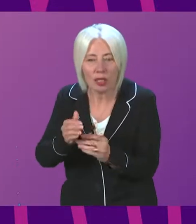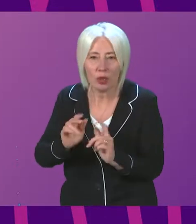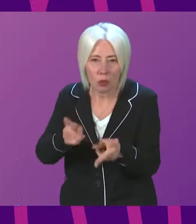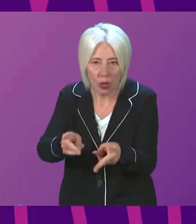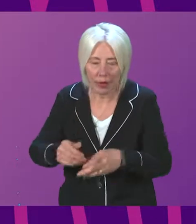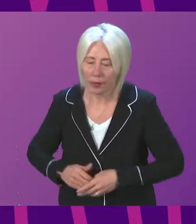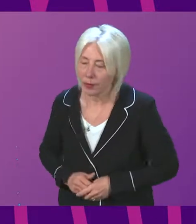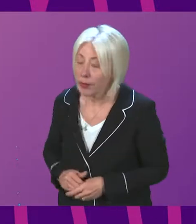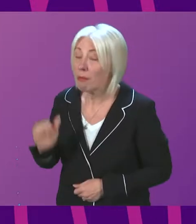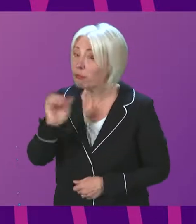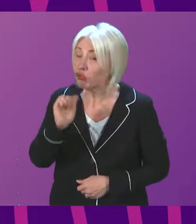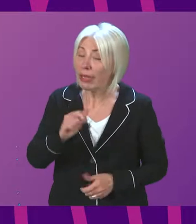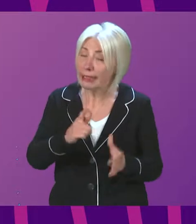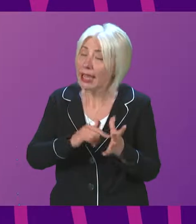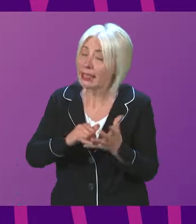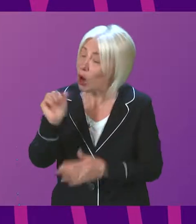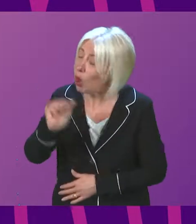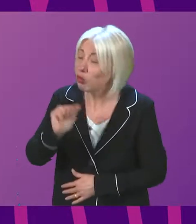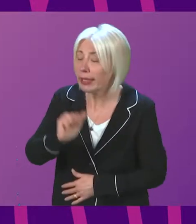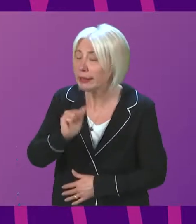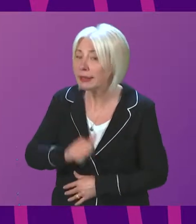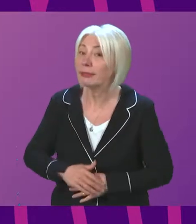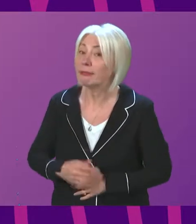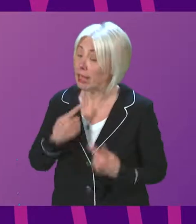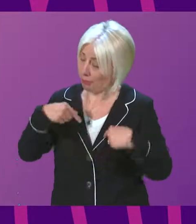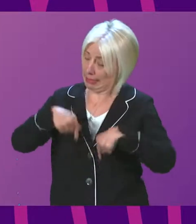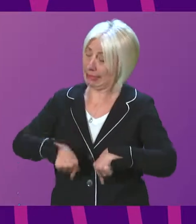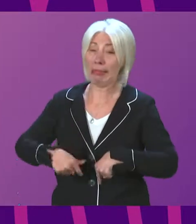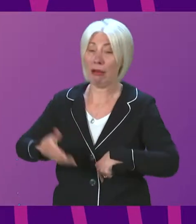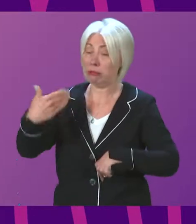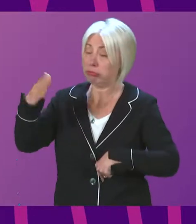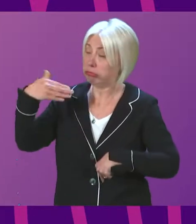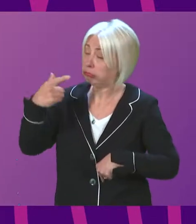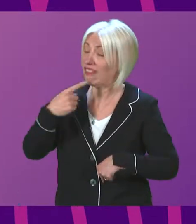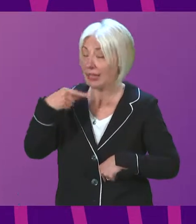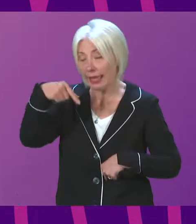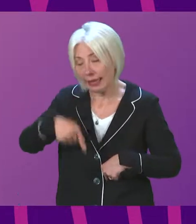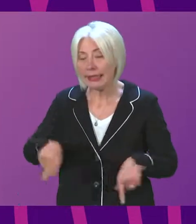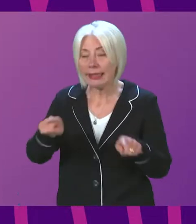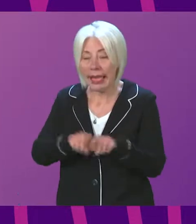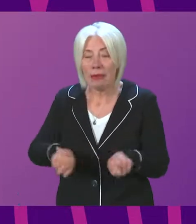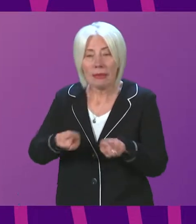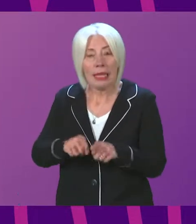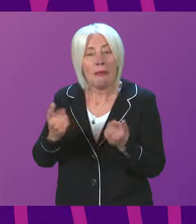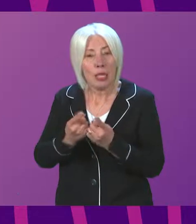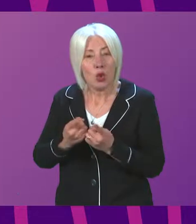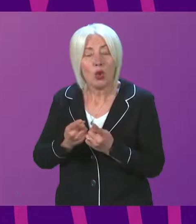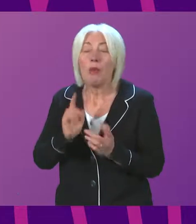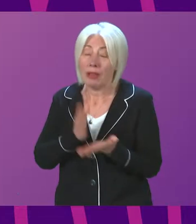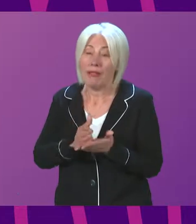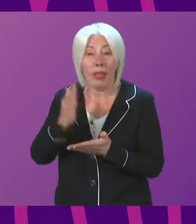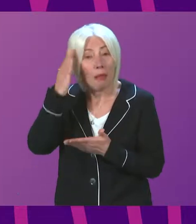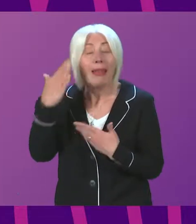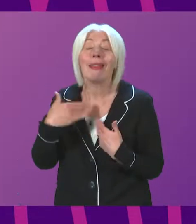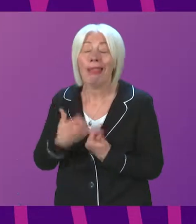Anna Sarwar is right, because I've stood here on many occasions and talked about these issues, that mental health in particular,